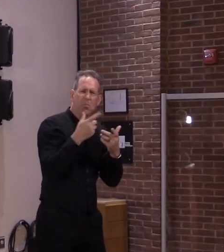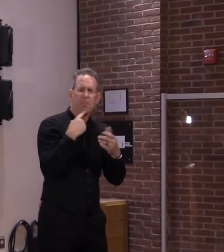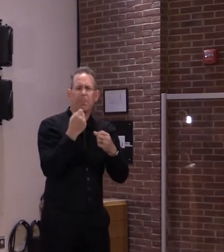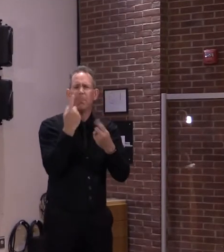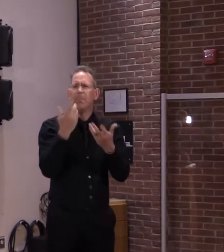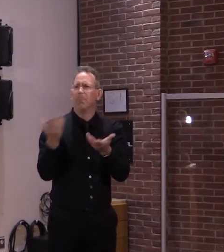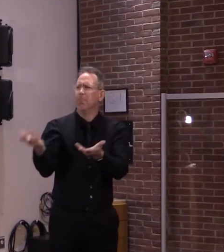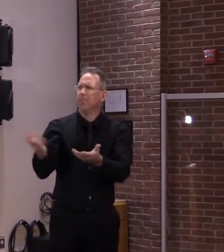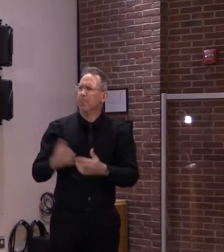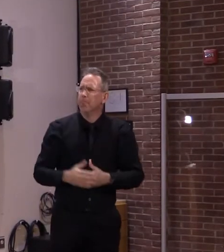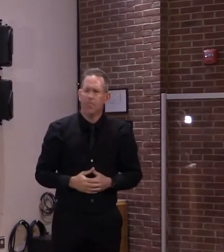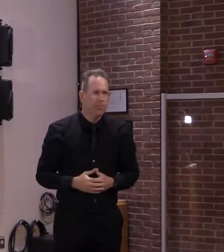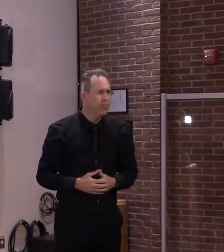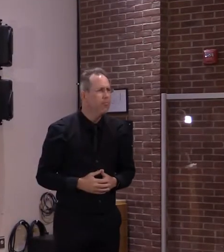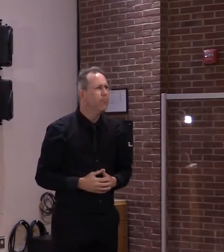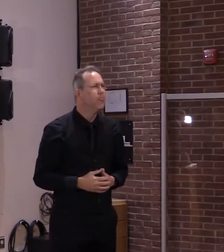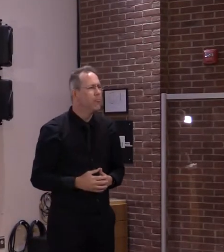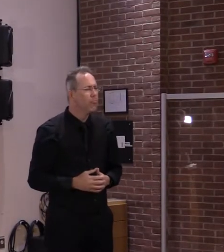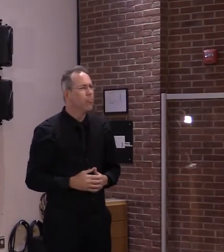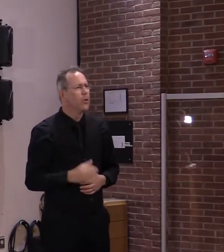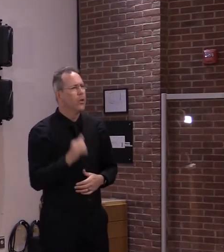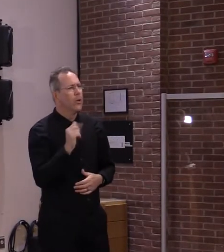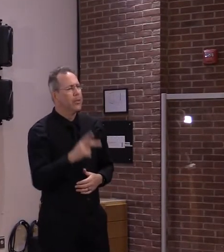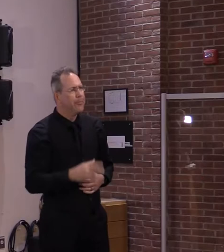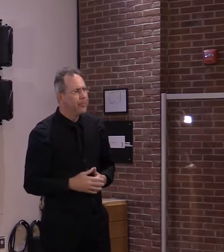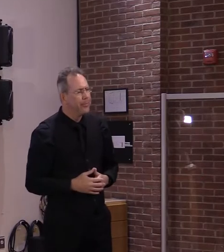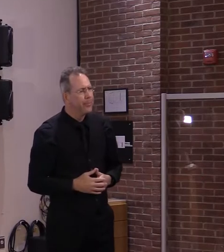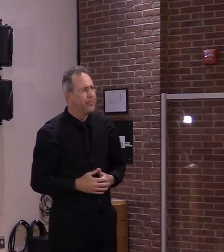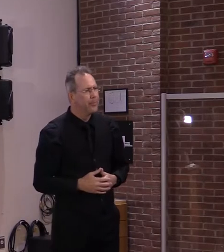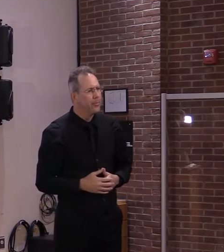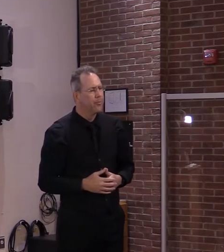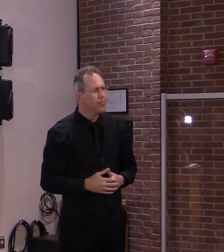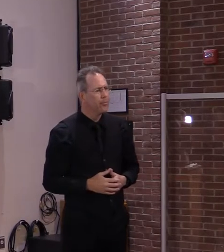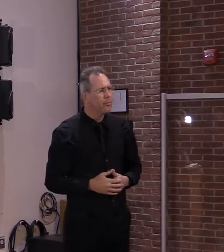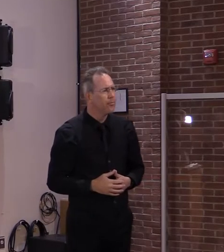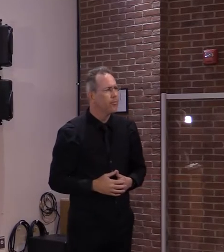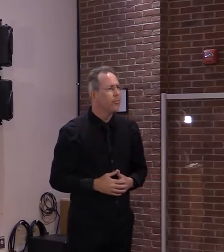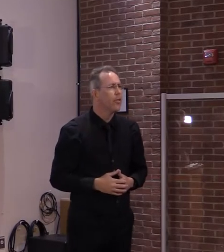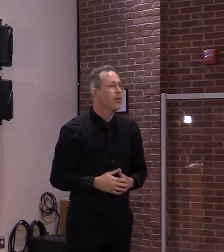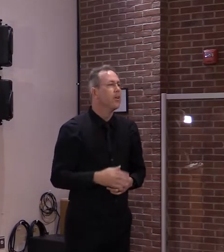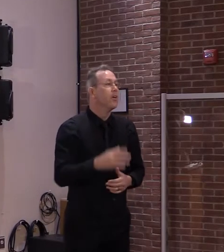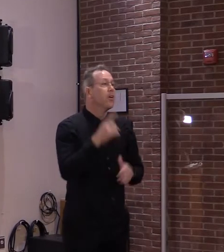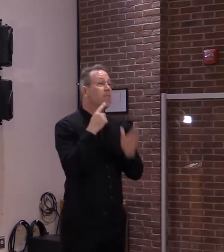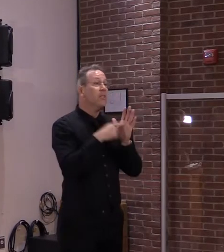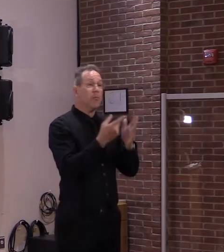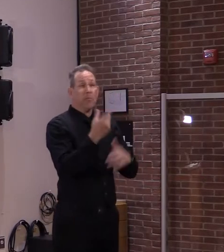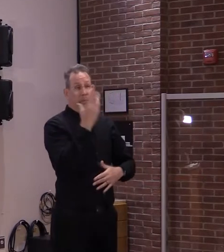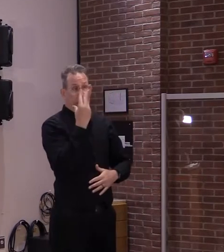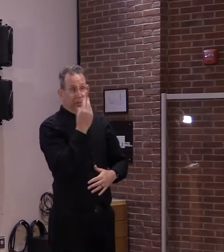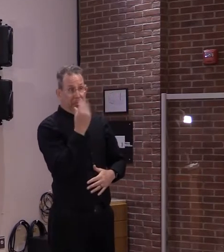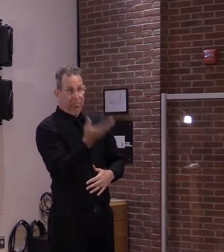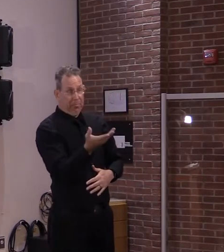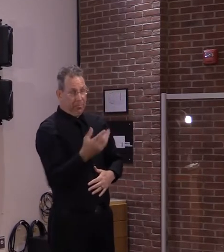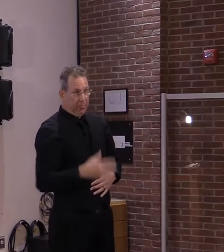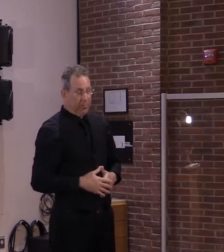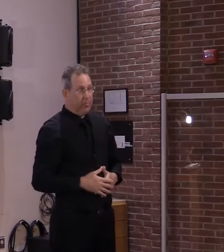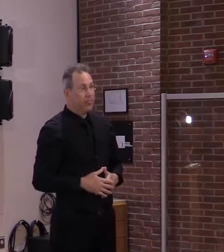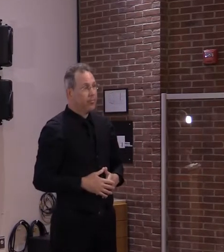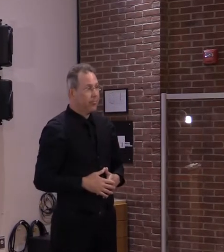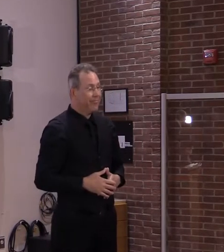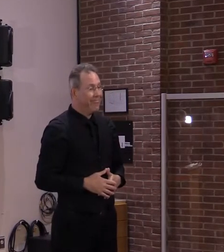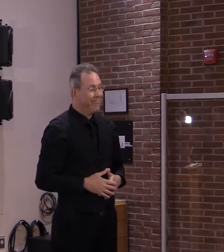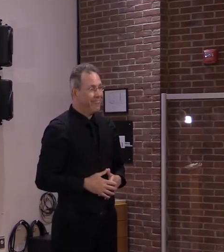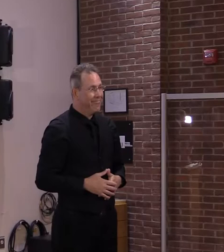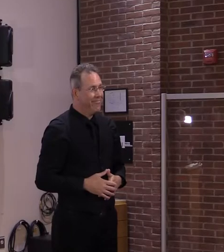So some of the strategies, for instance, with sleeping are distance